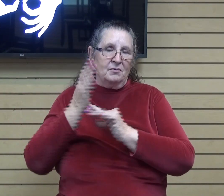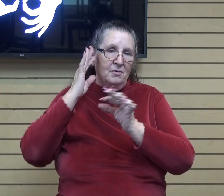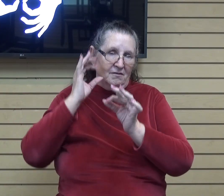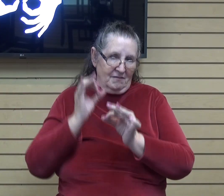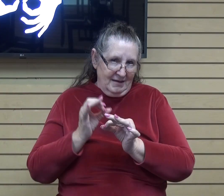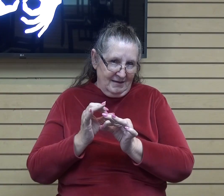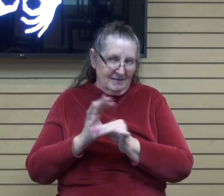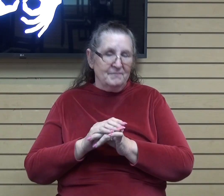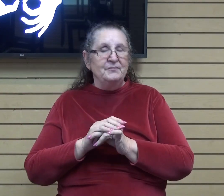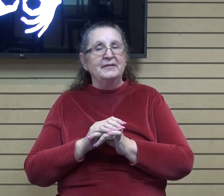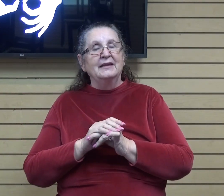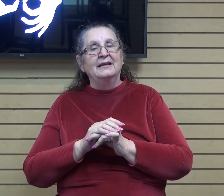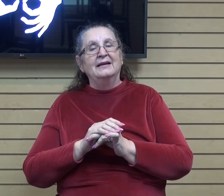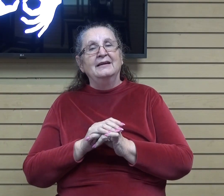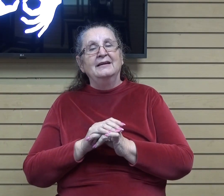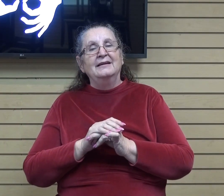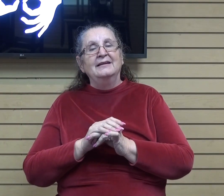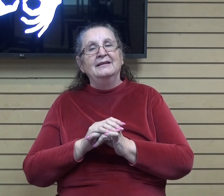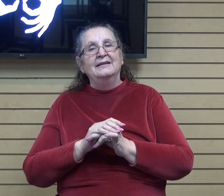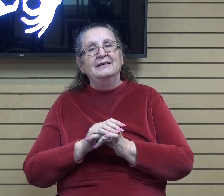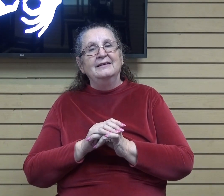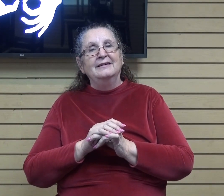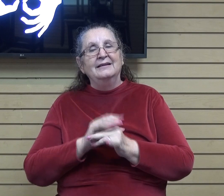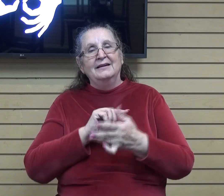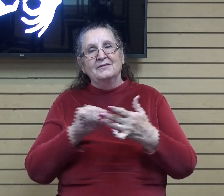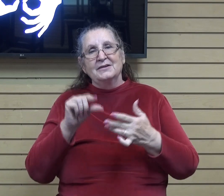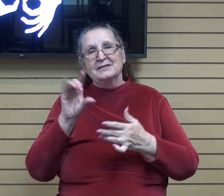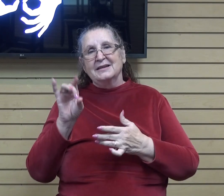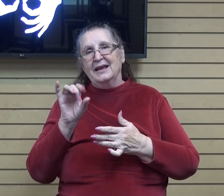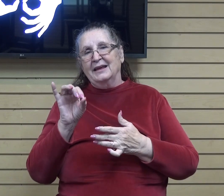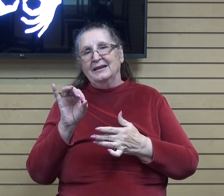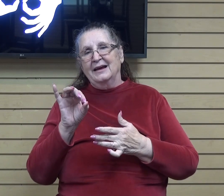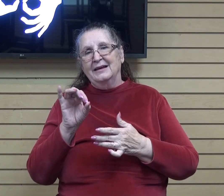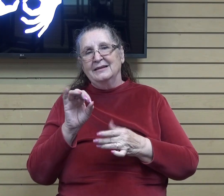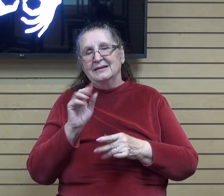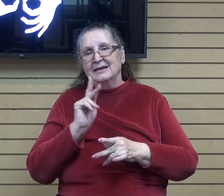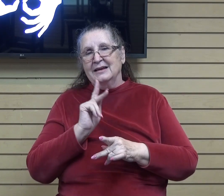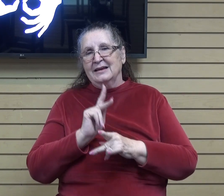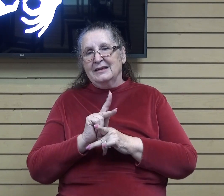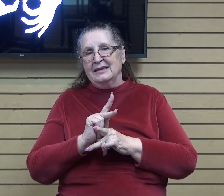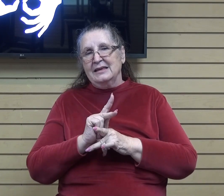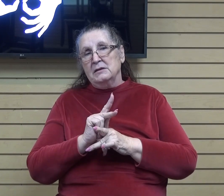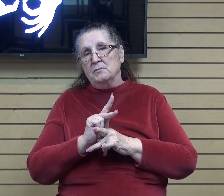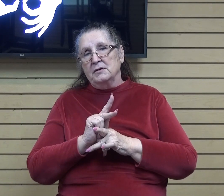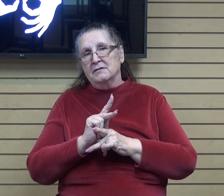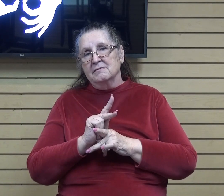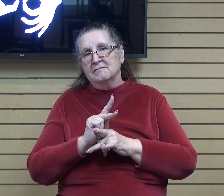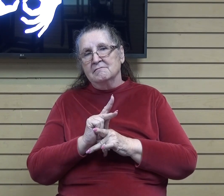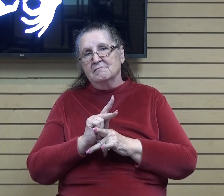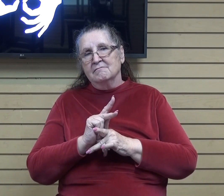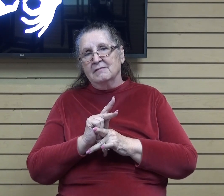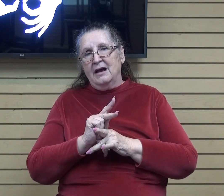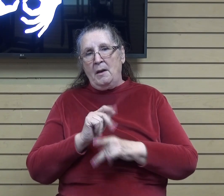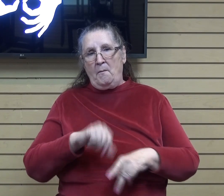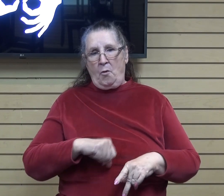And verses 8 and 9 really kind of knocks any pride out of our